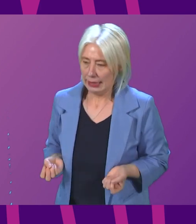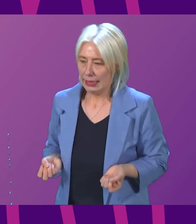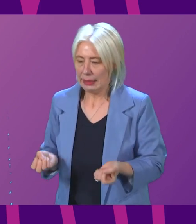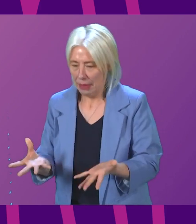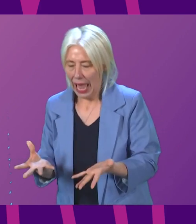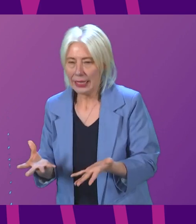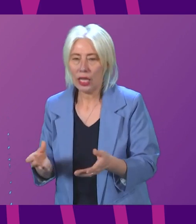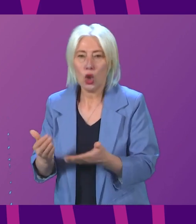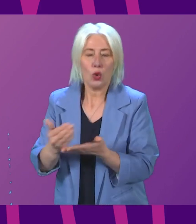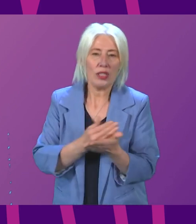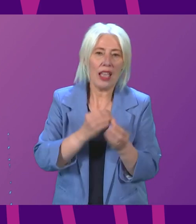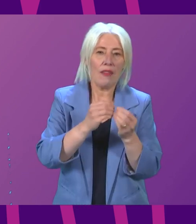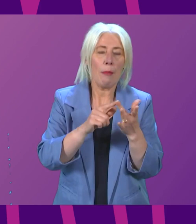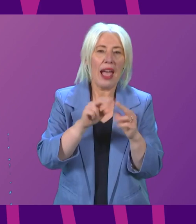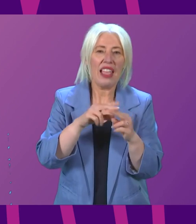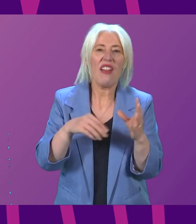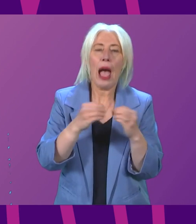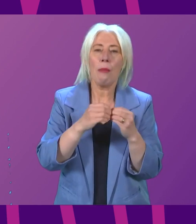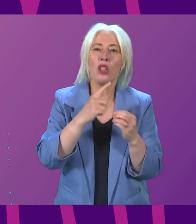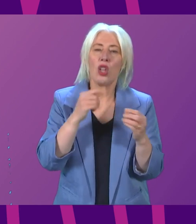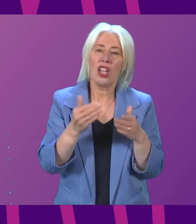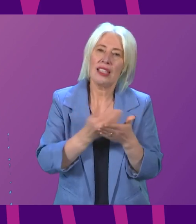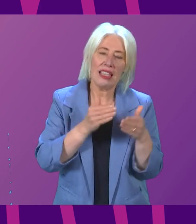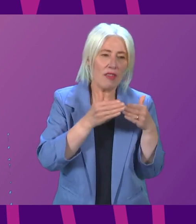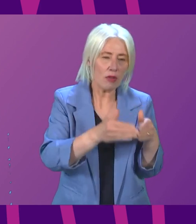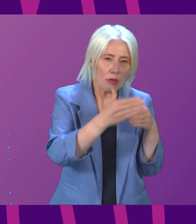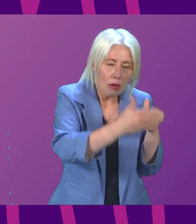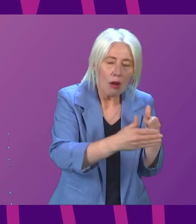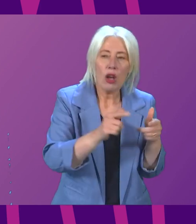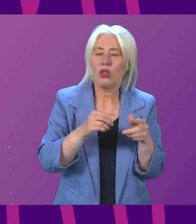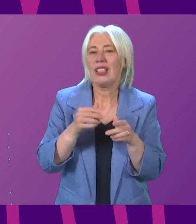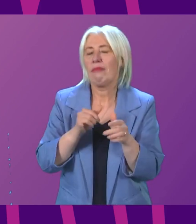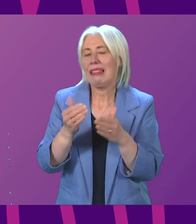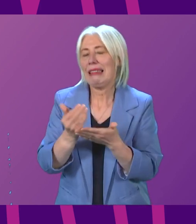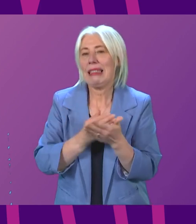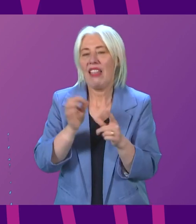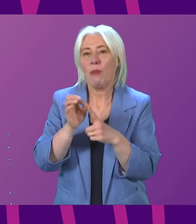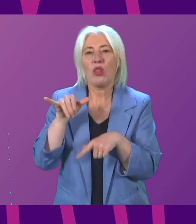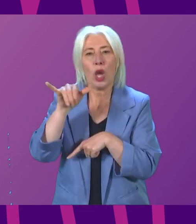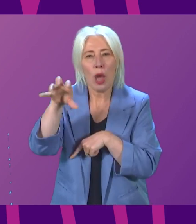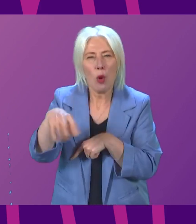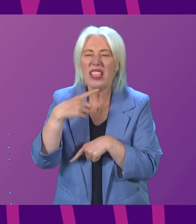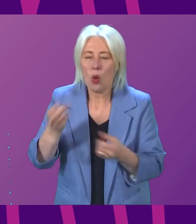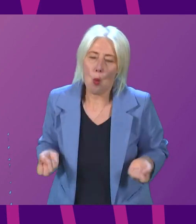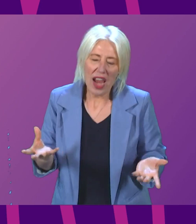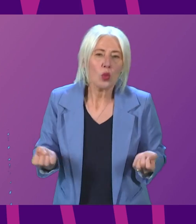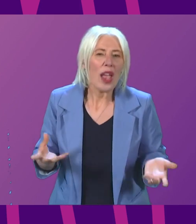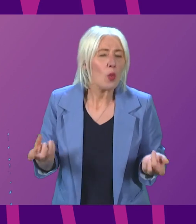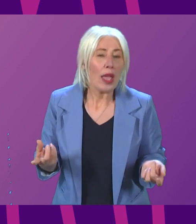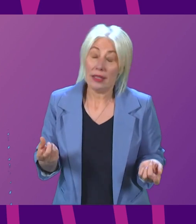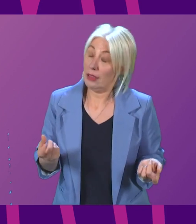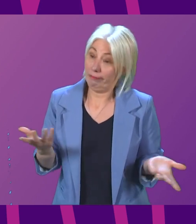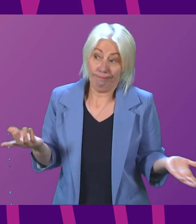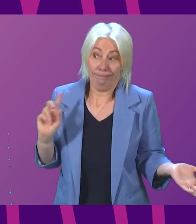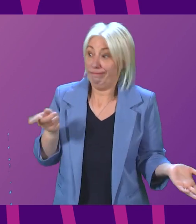Bifab, to save Ferguson's, to save Presswick Airport is wasted money. Well, I think that